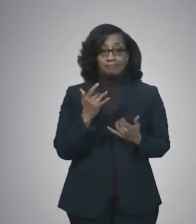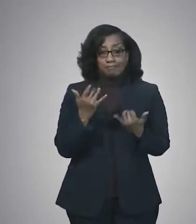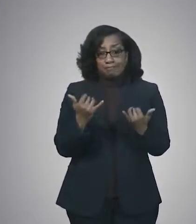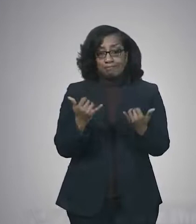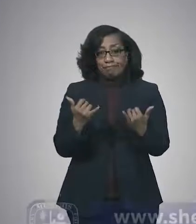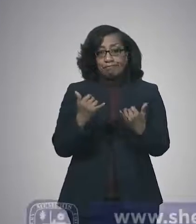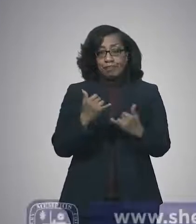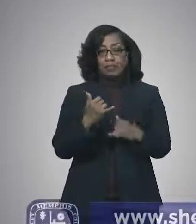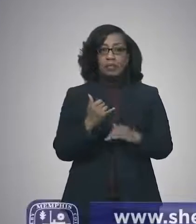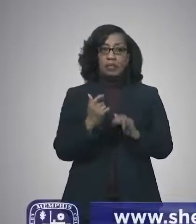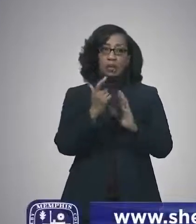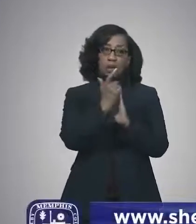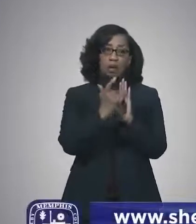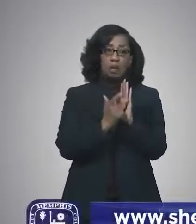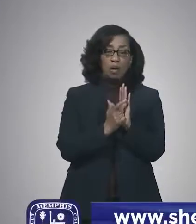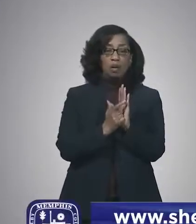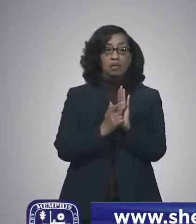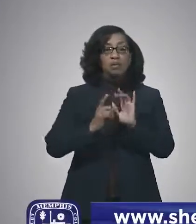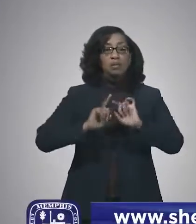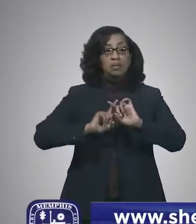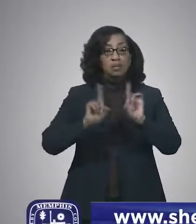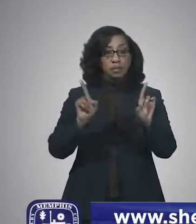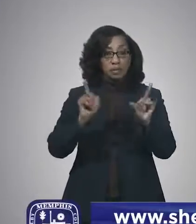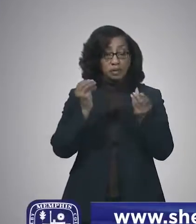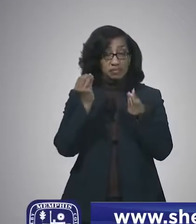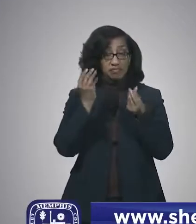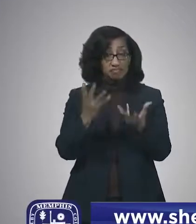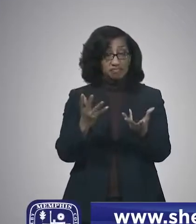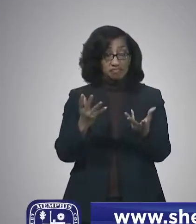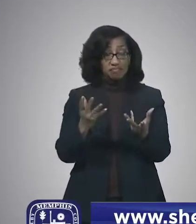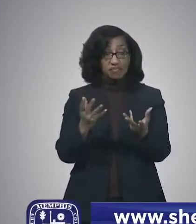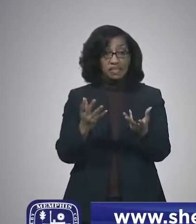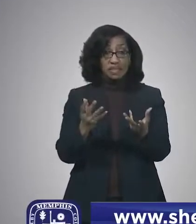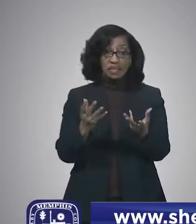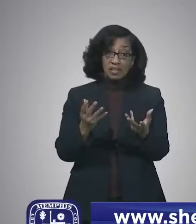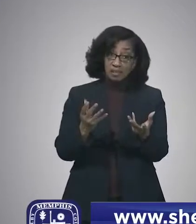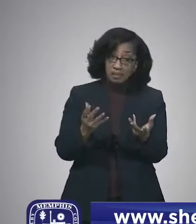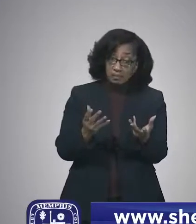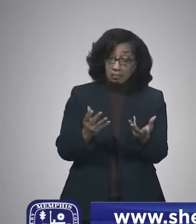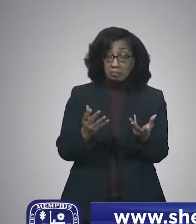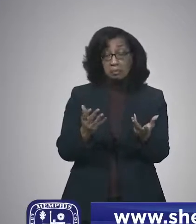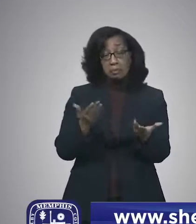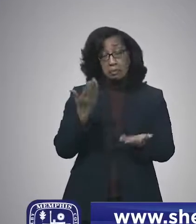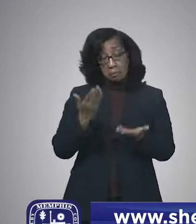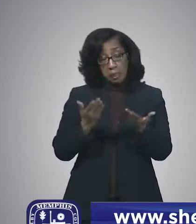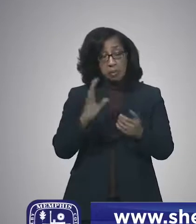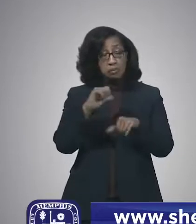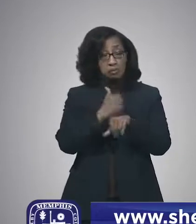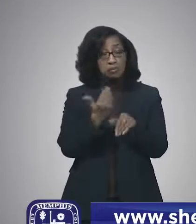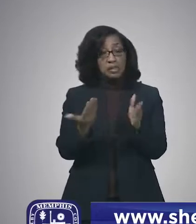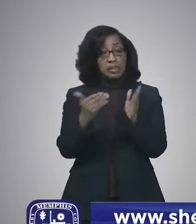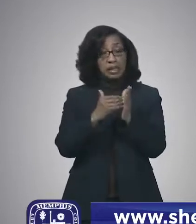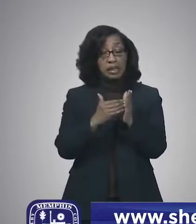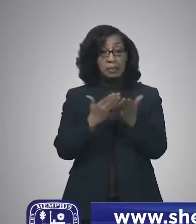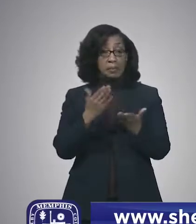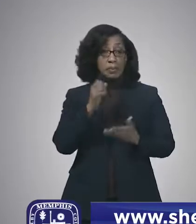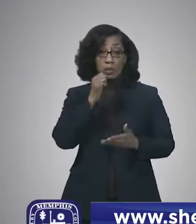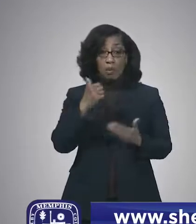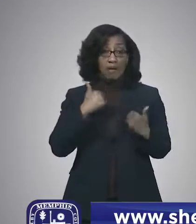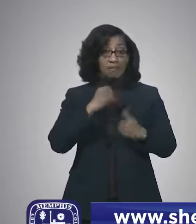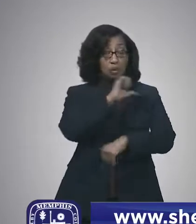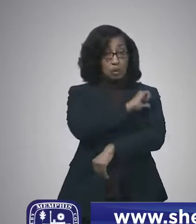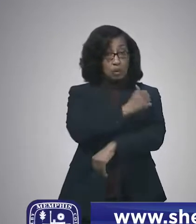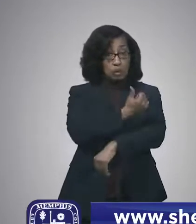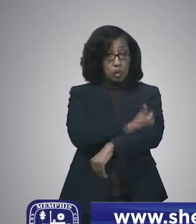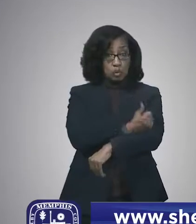but what I will tell you is that no tools are off the table, and just because we may not have the authority to